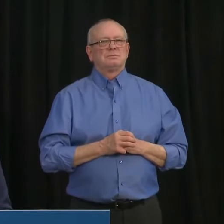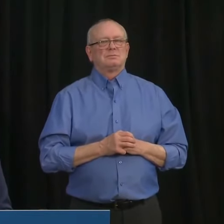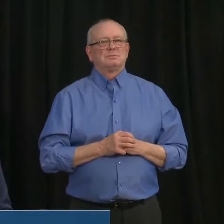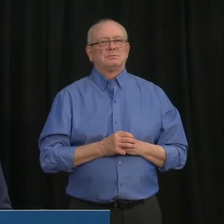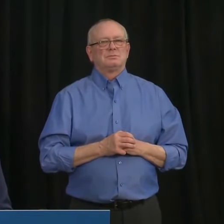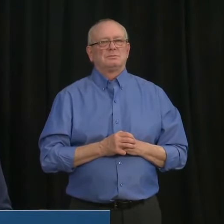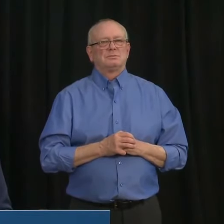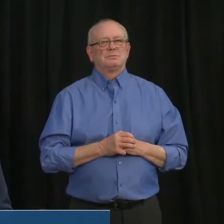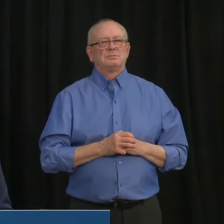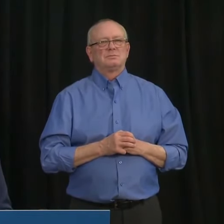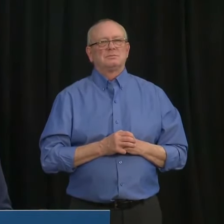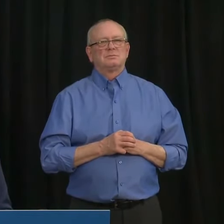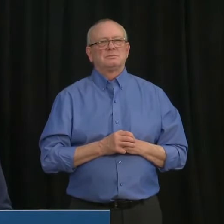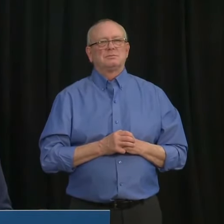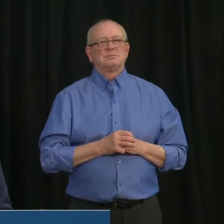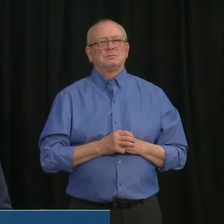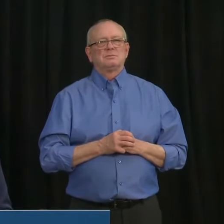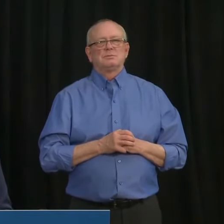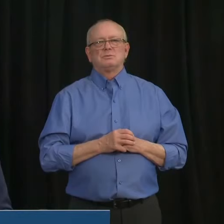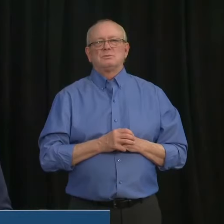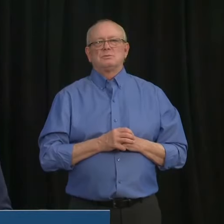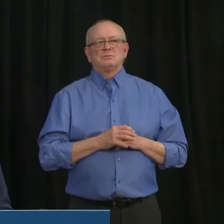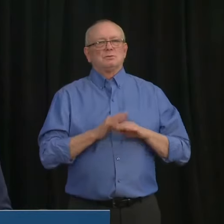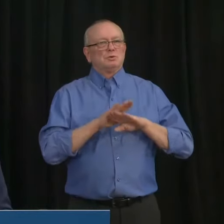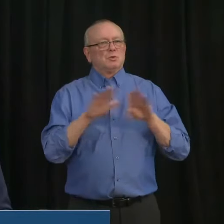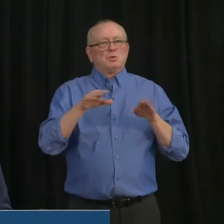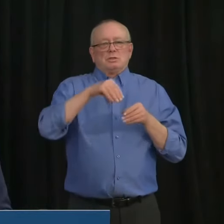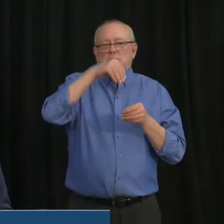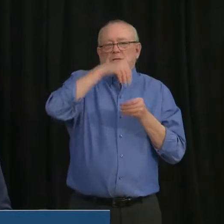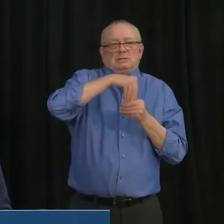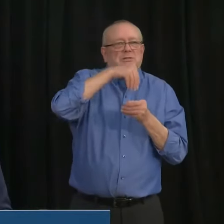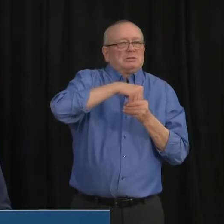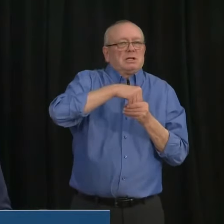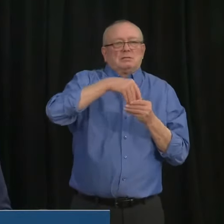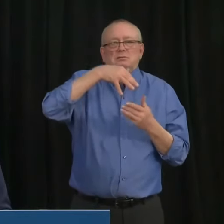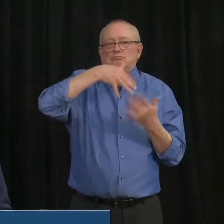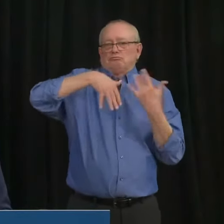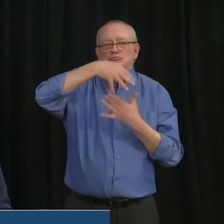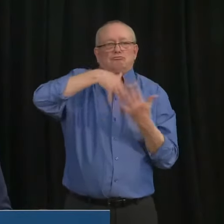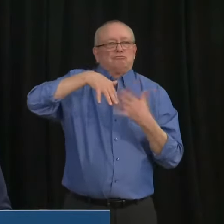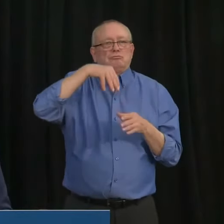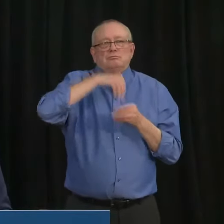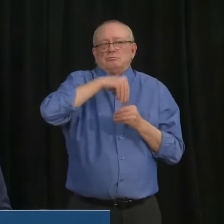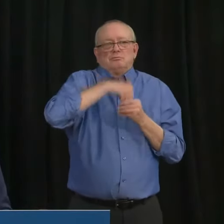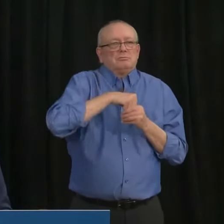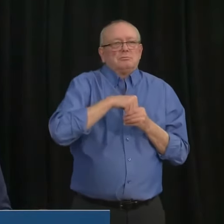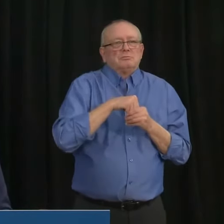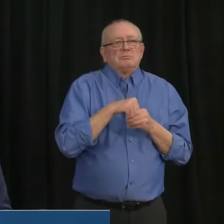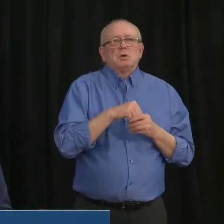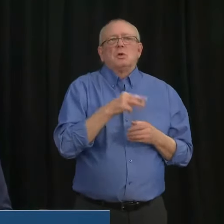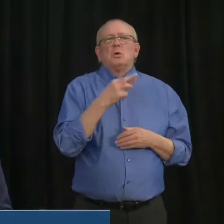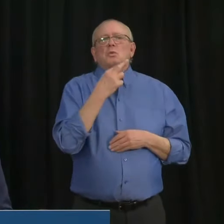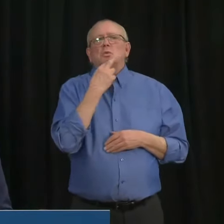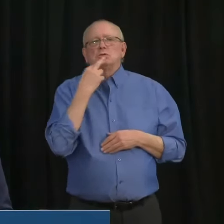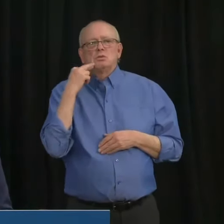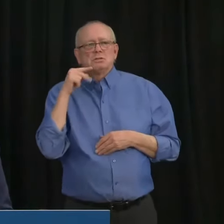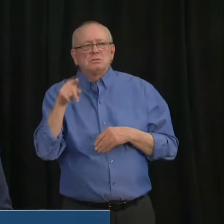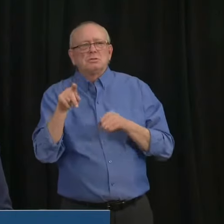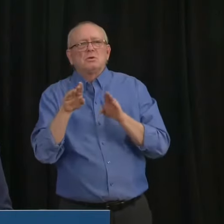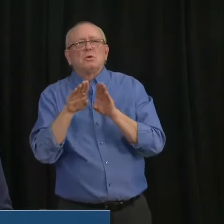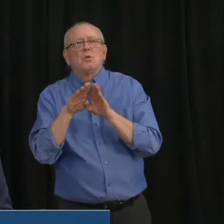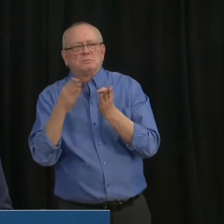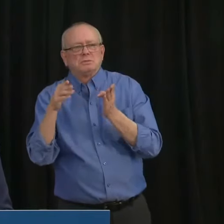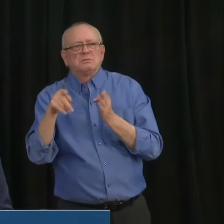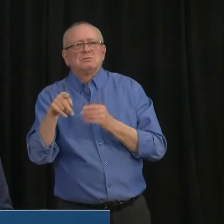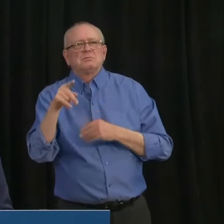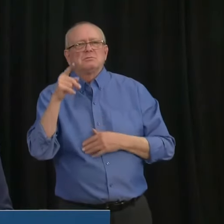to say there's no indoor social gathering, but, but restaurants are still open at 25% capacity, you know, a lot of people would say, how is that not